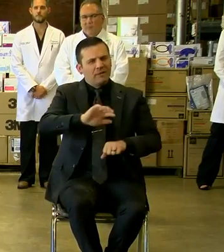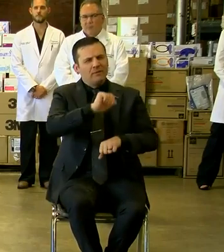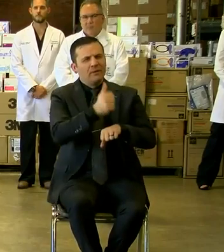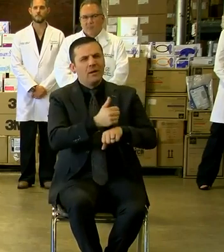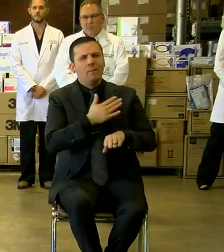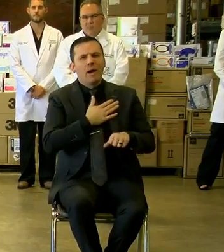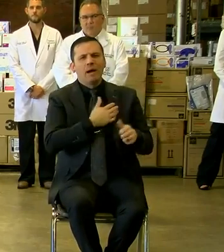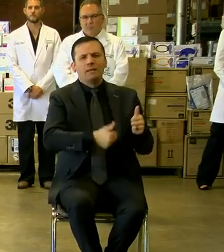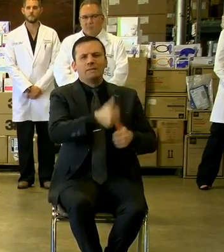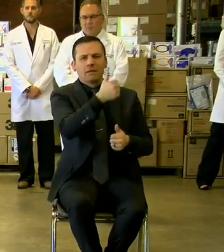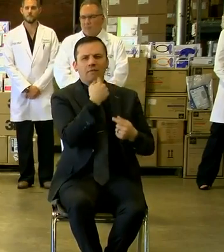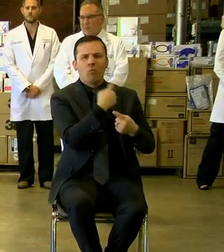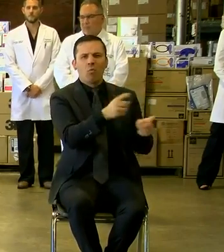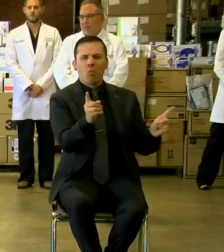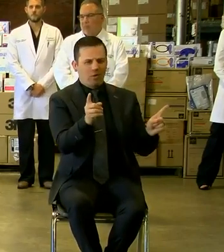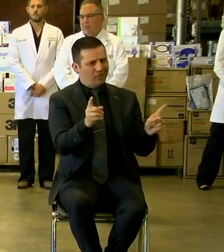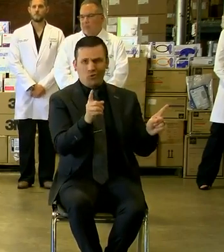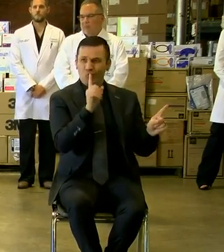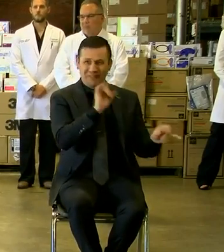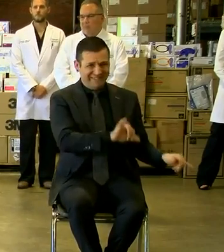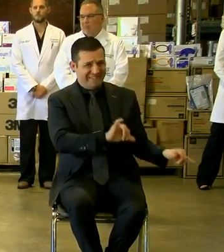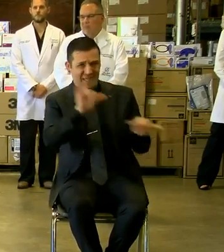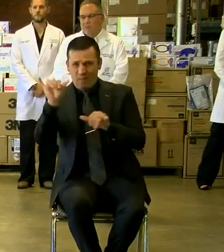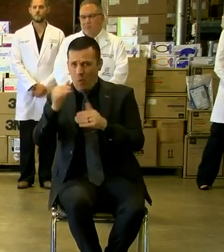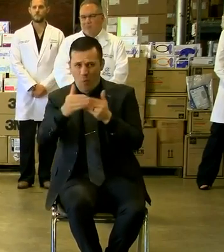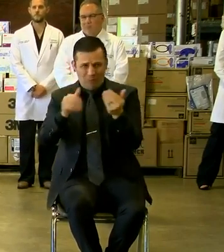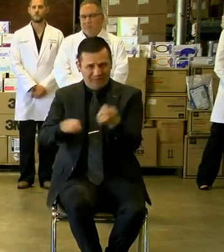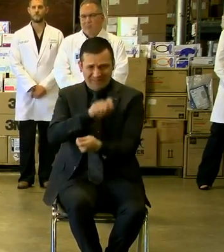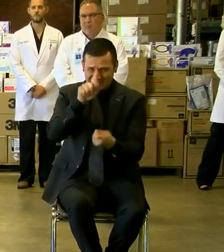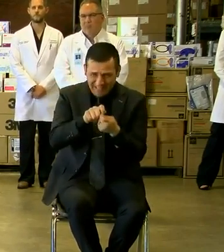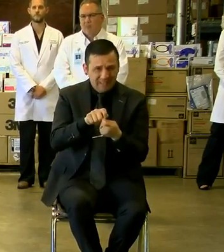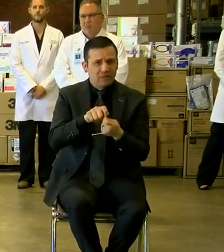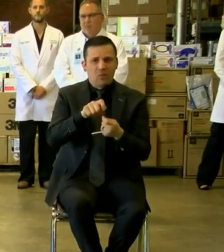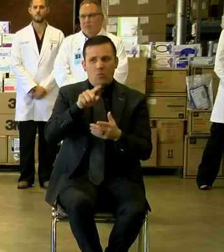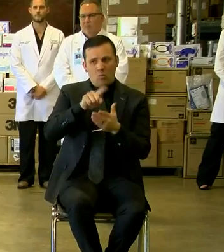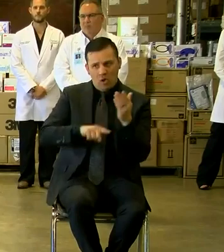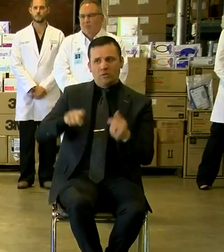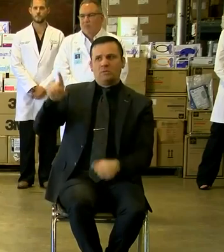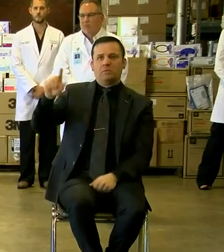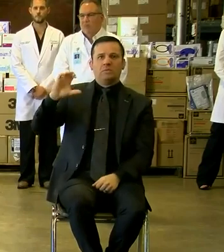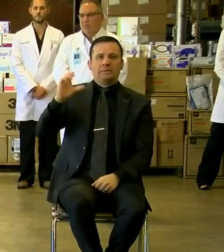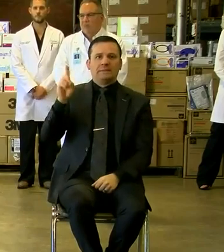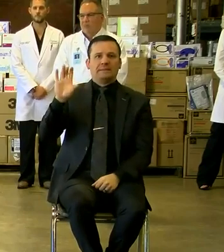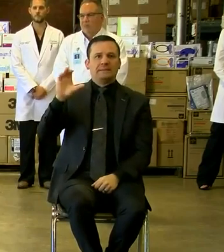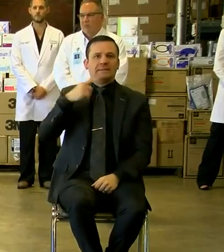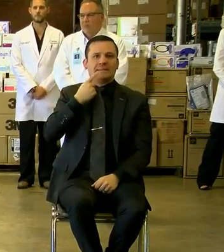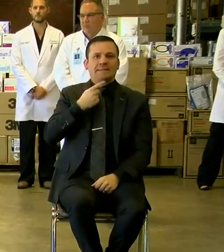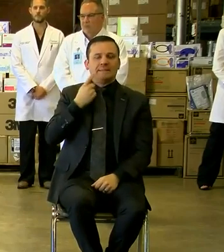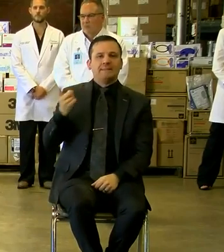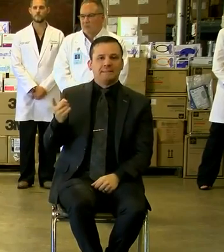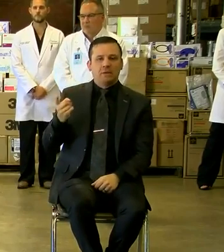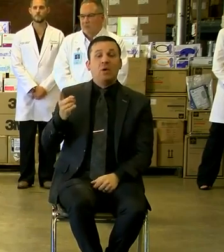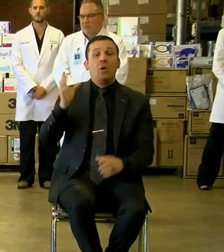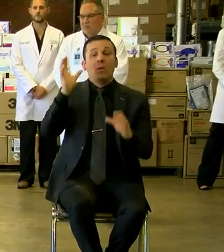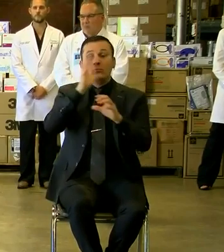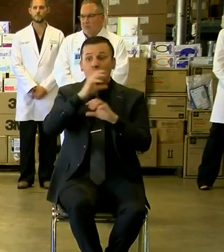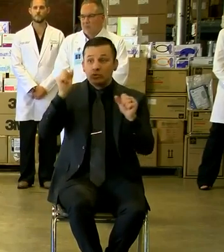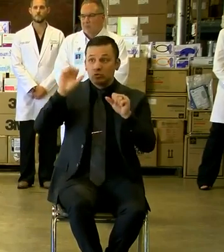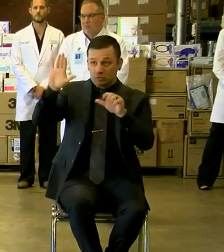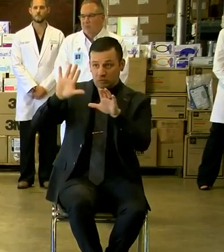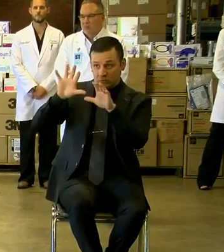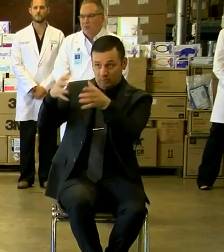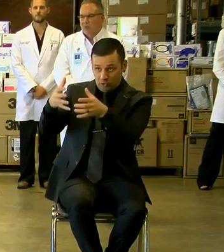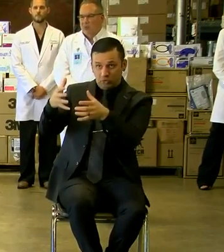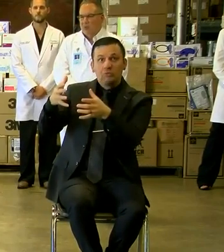they copy pretty much word for word the standards that the CDC articulated and that the presidential commission